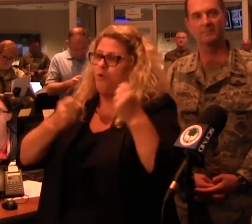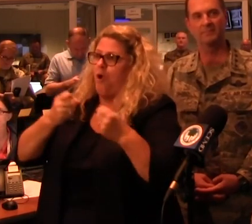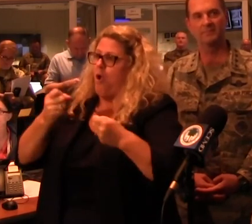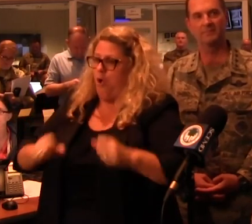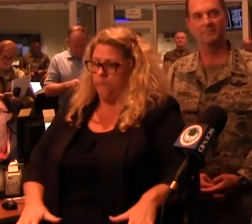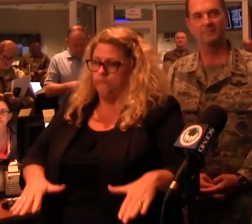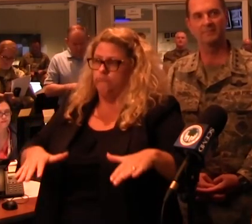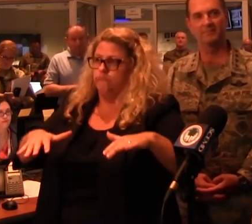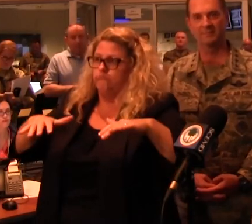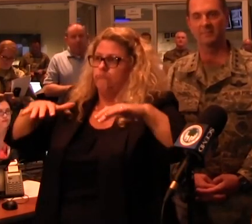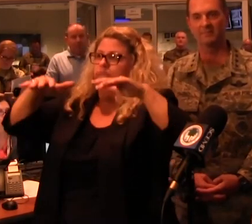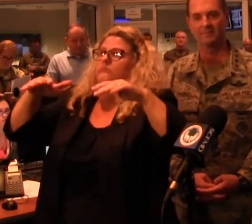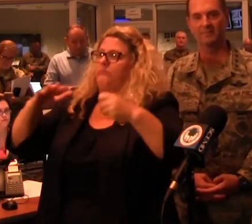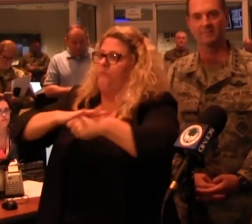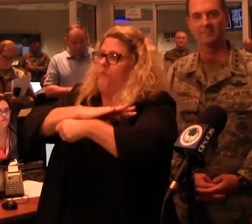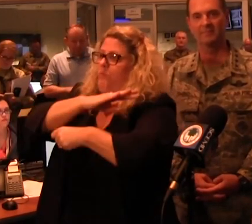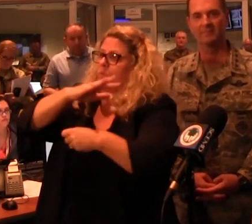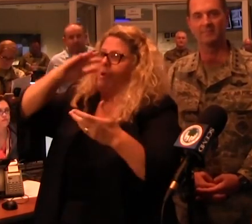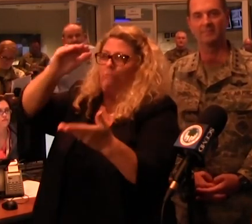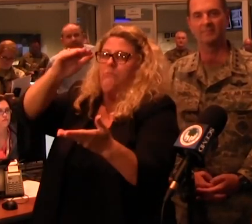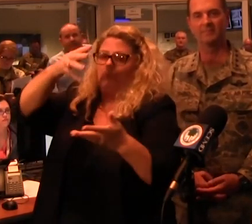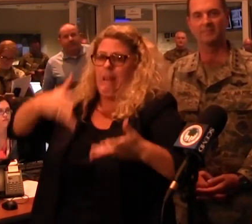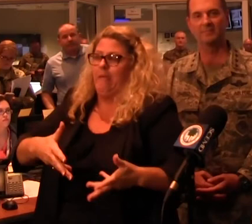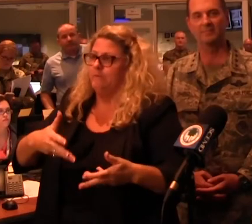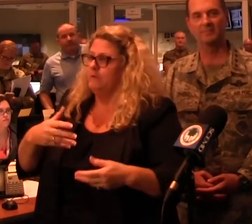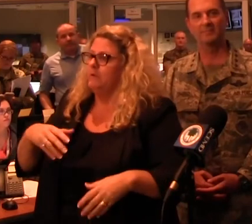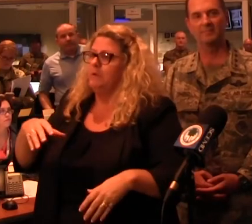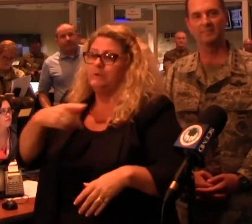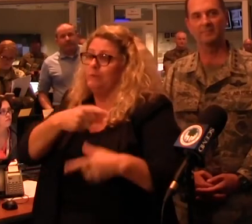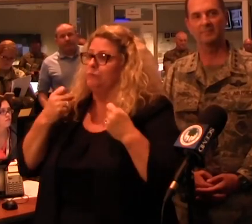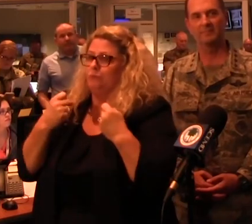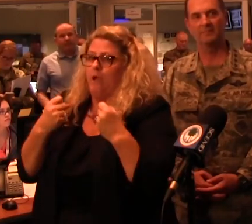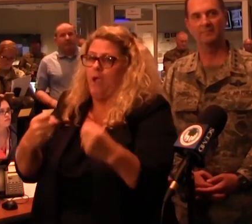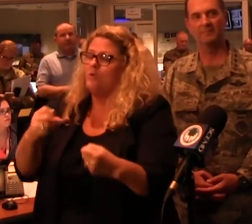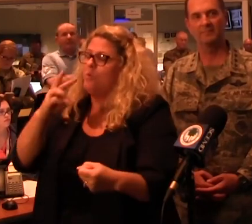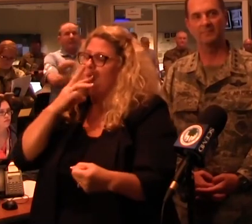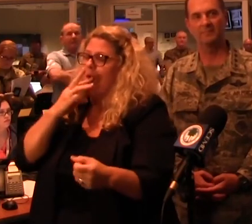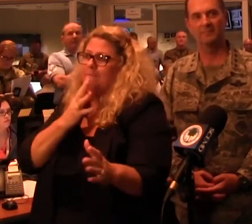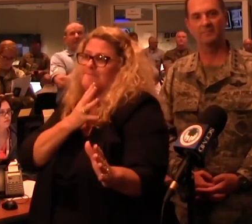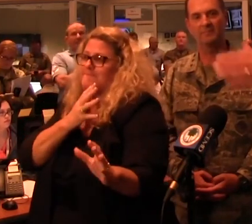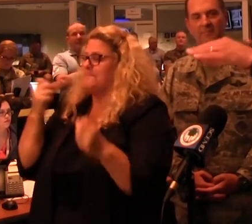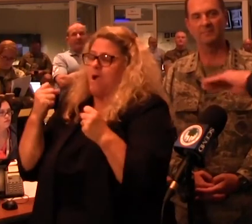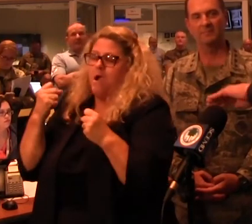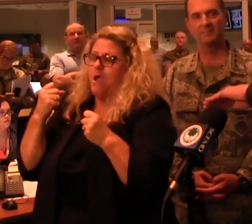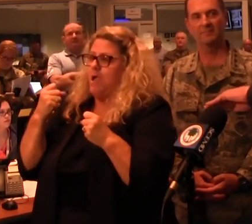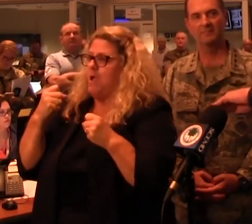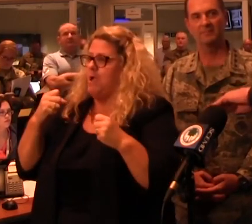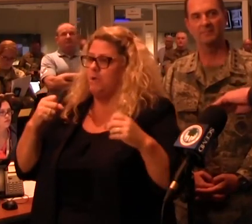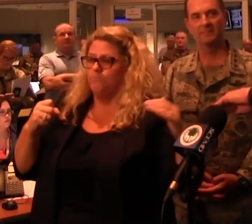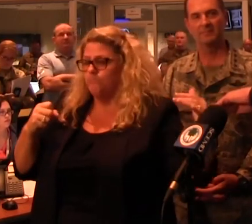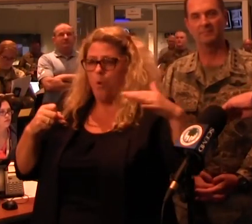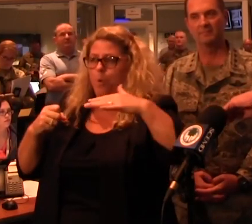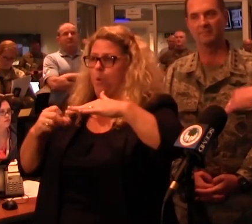shows the danger. Apparently, they were riding on that road, and the water hit them and threw them off the road, onto the